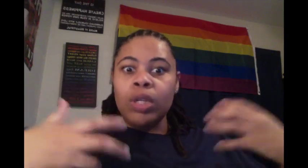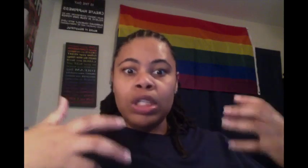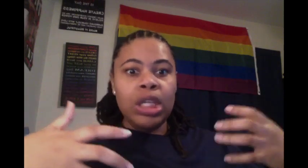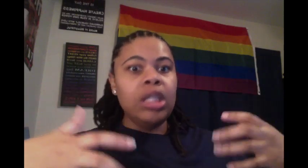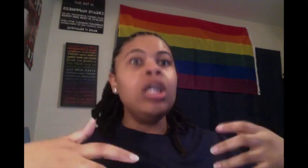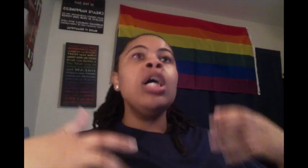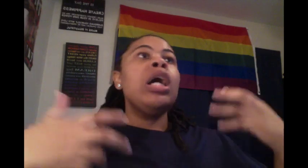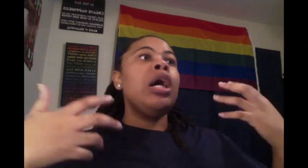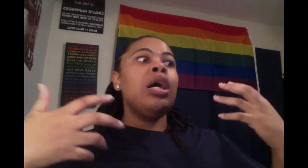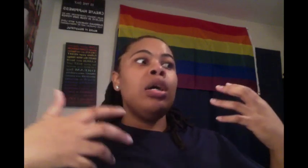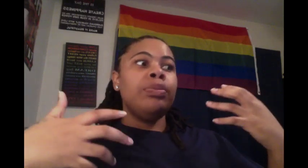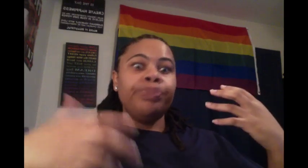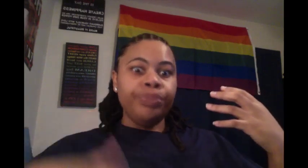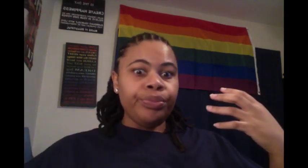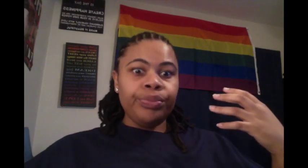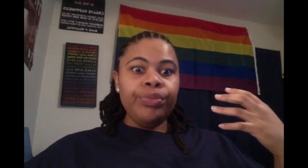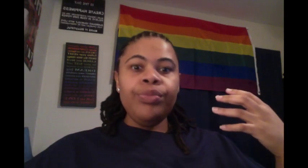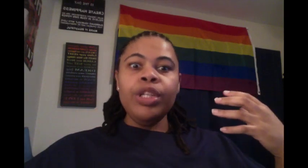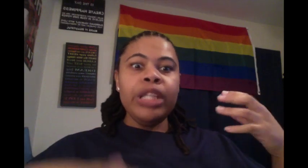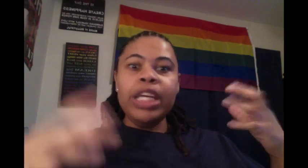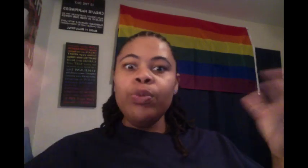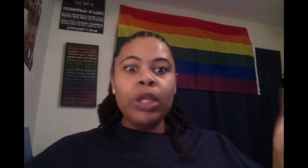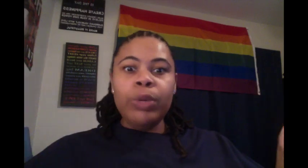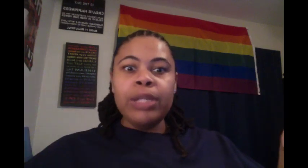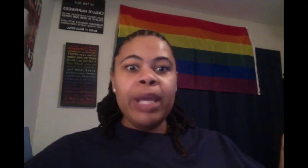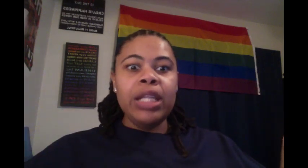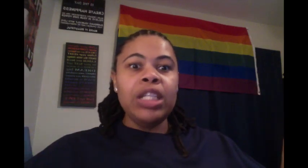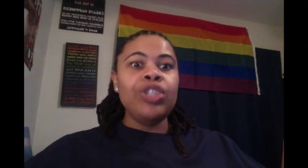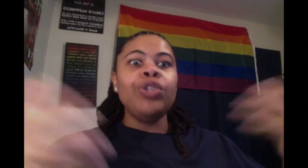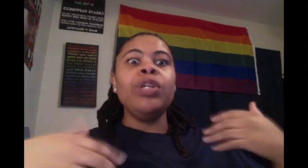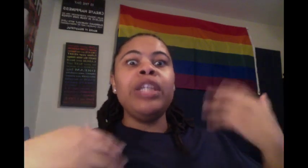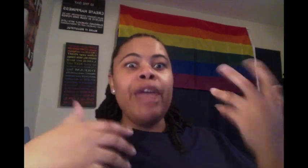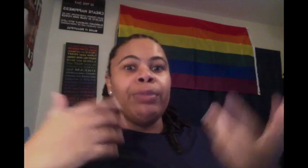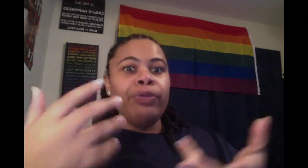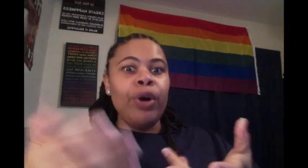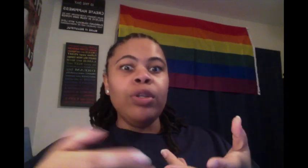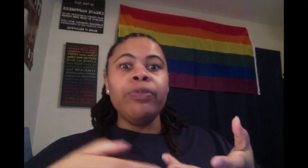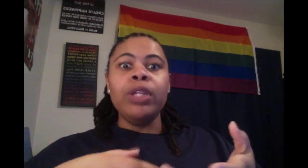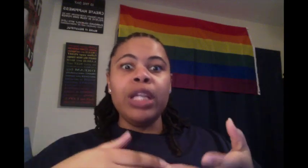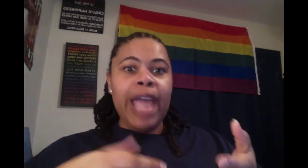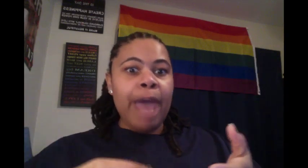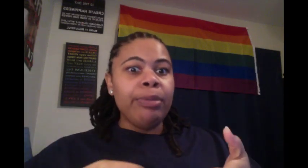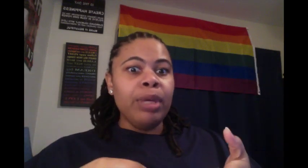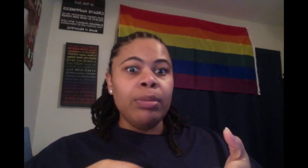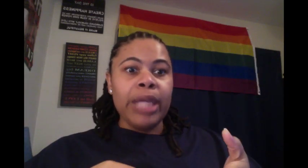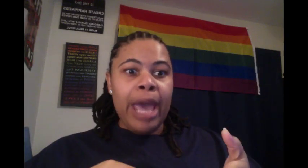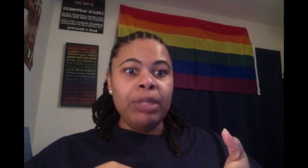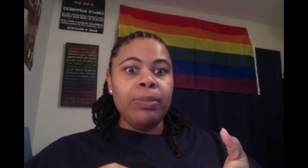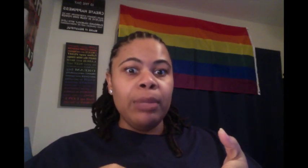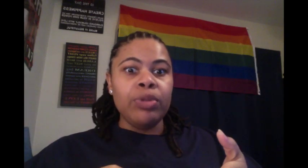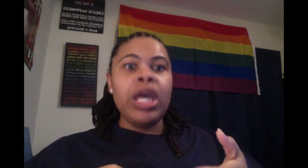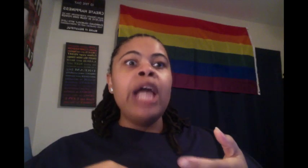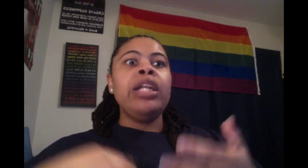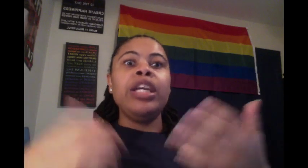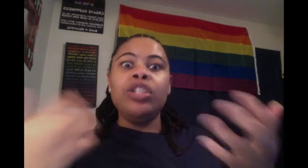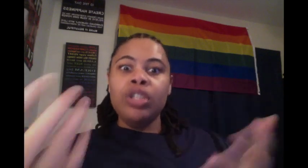the agenda, um, that he really wasn't paying attention to. He gave him a folder full of the cabinet members that he should